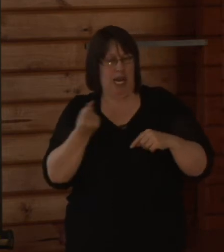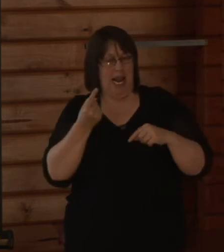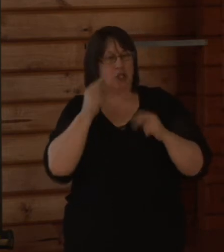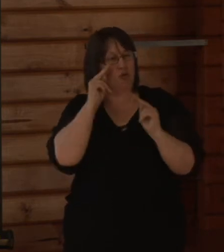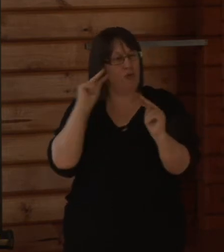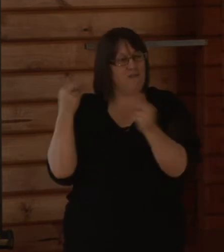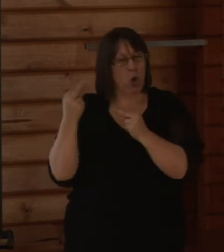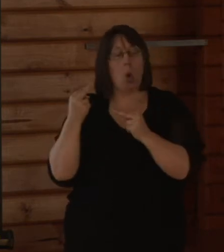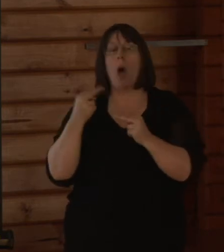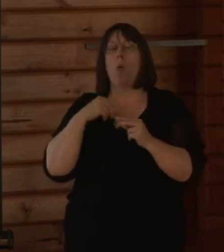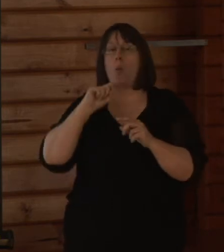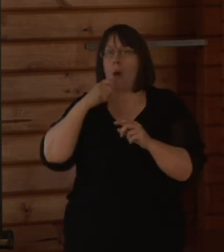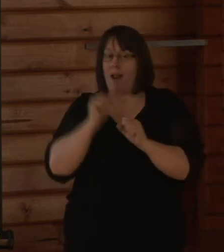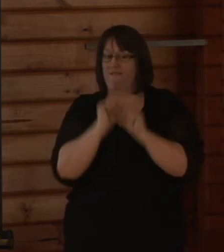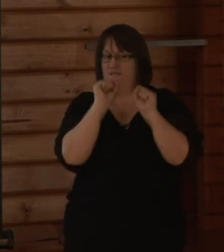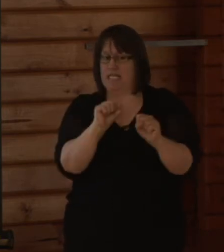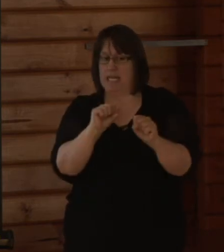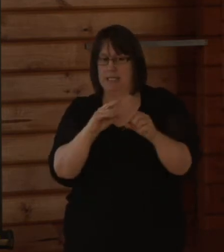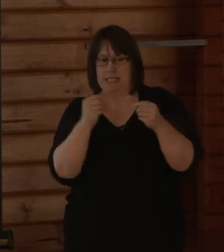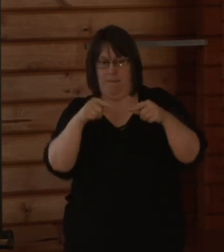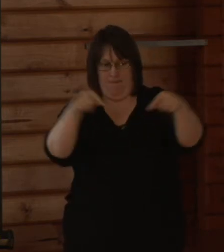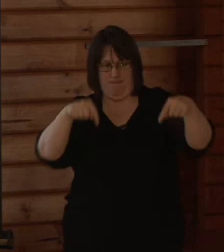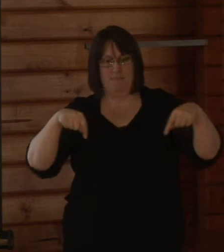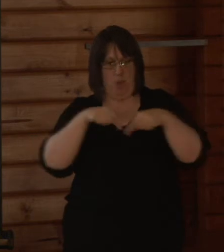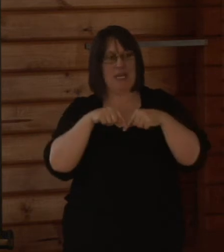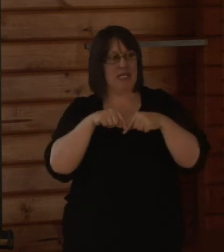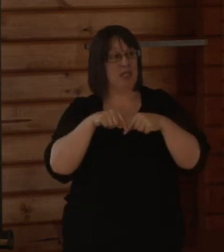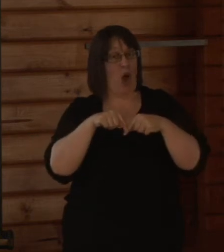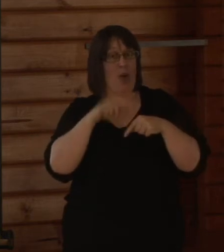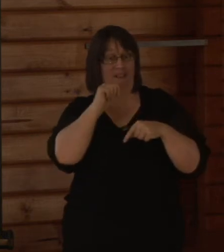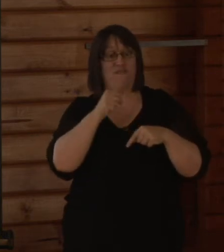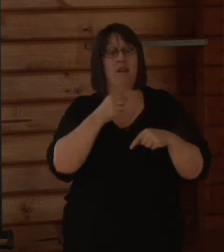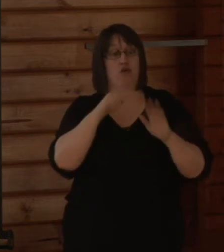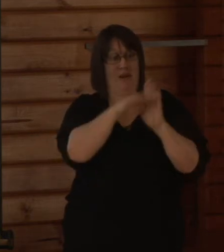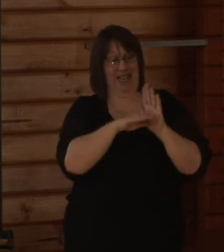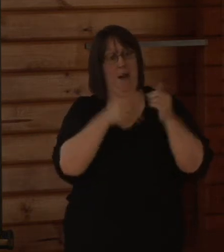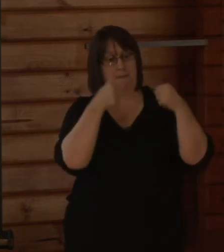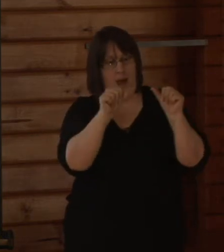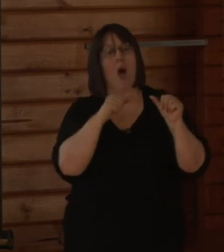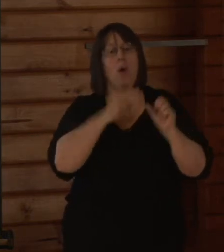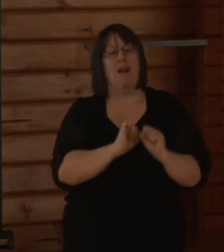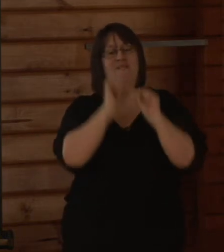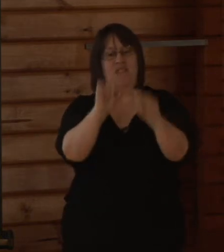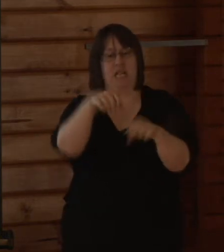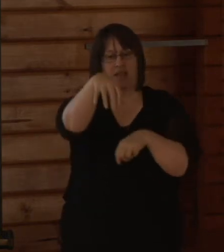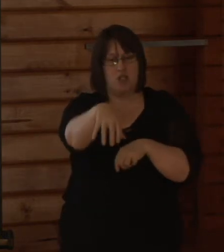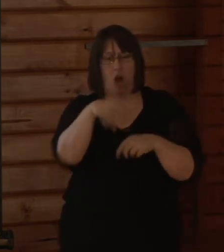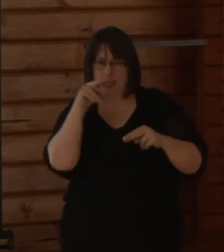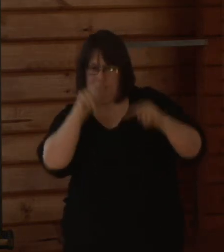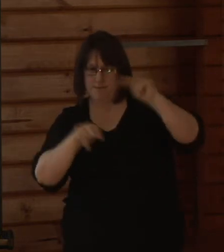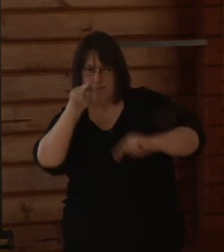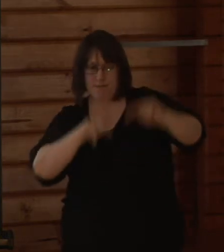some site-specific assessments, so every property is looked at, and then final engineering review when we look at areas collectively